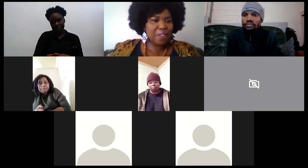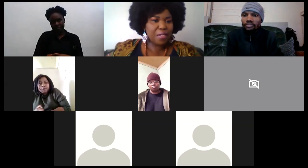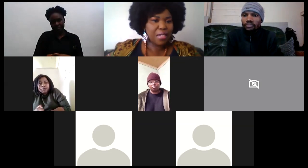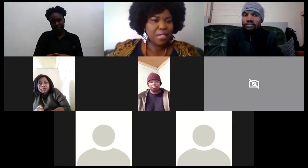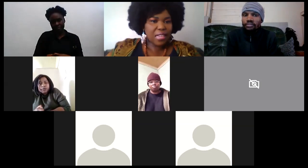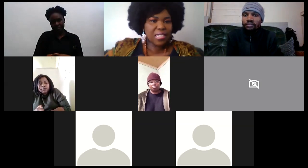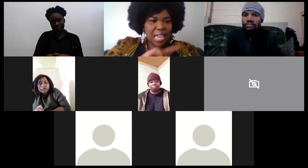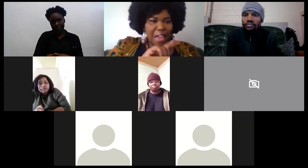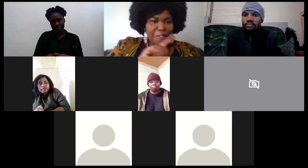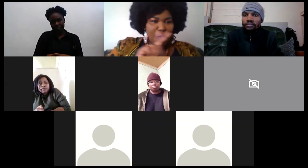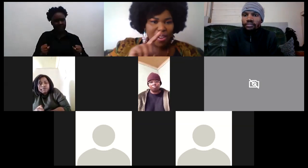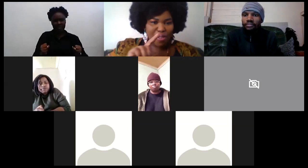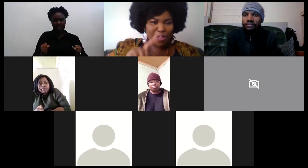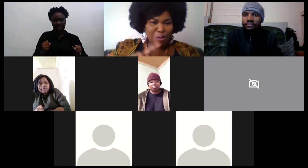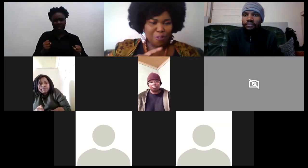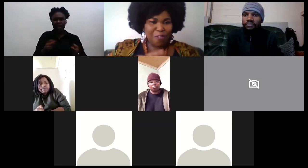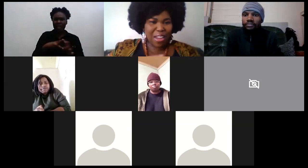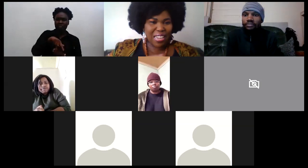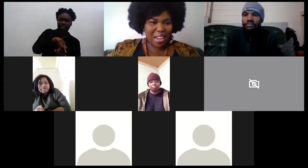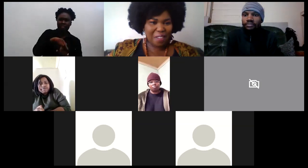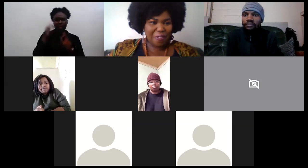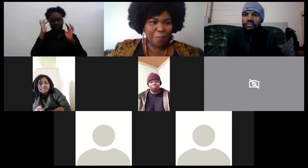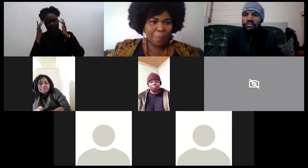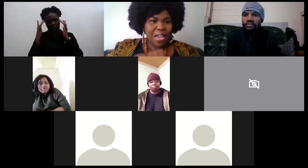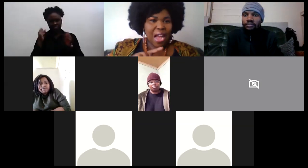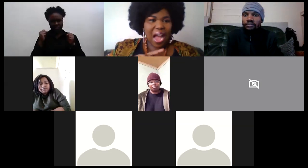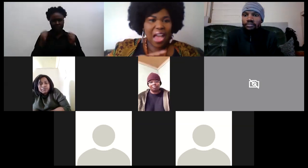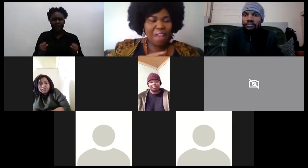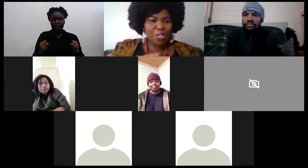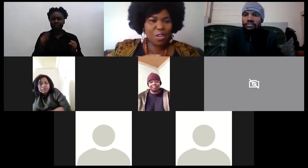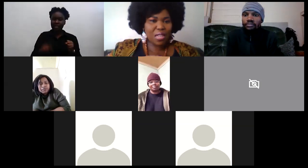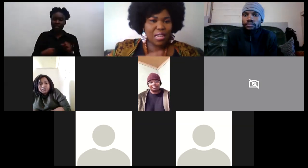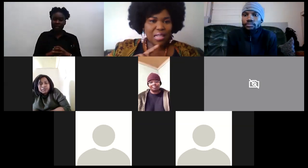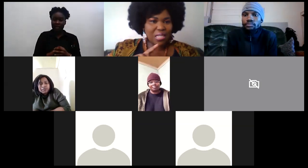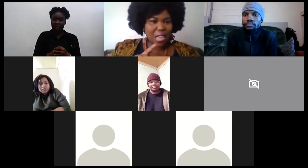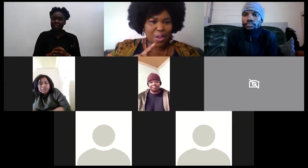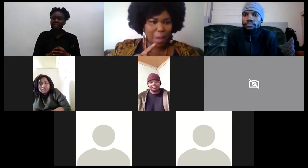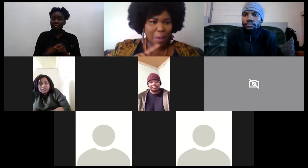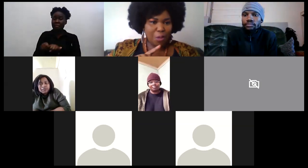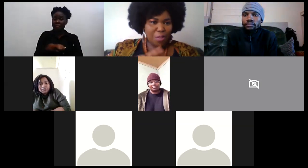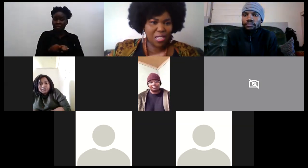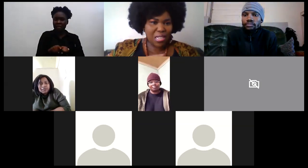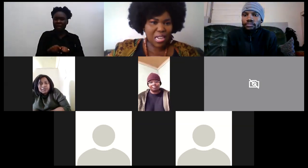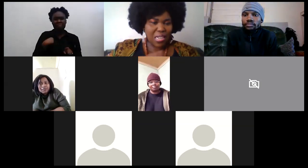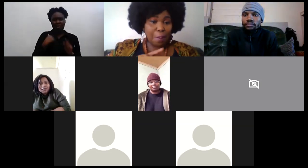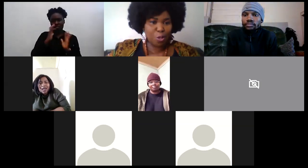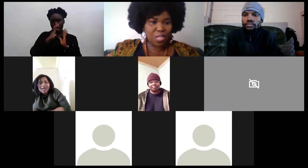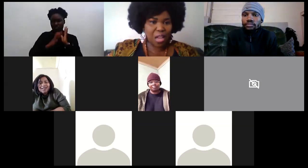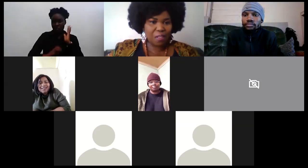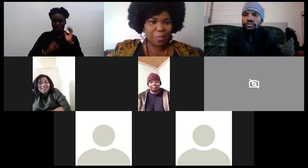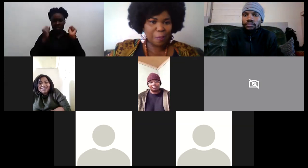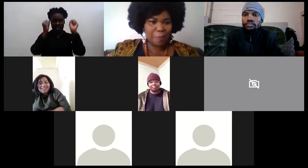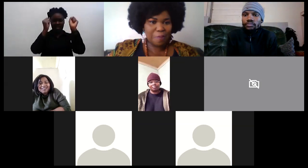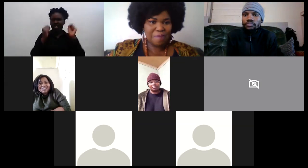enough each and every one of you funny enough i have a story that i can tell you about being resilient about